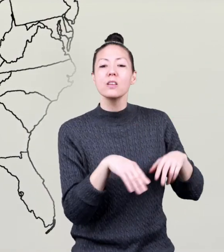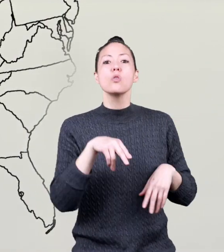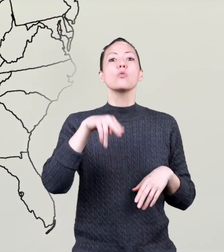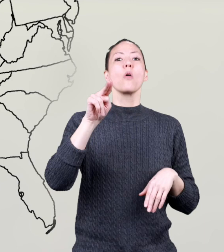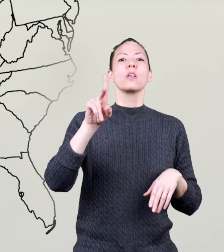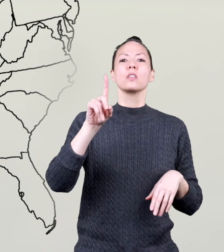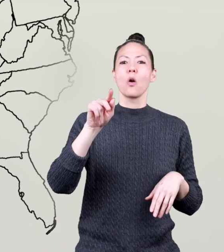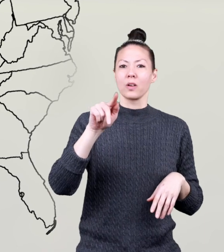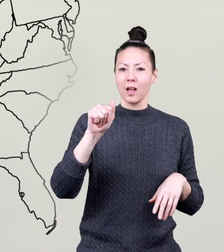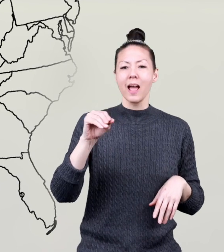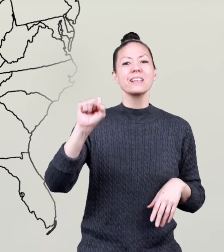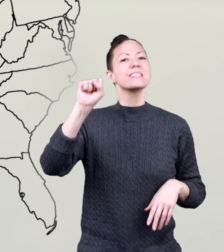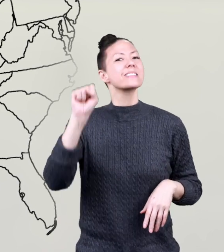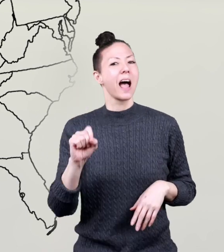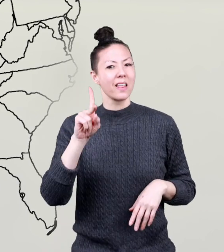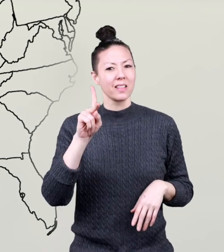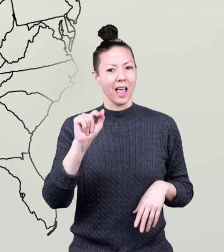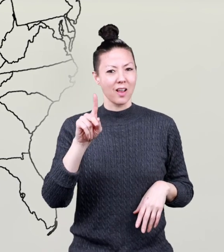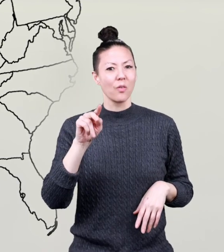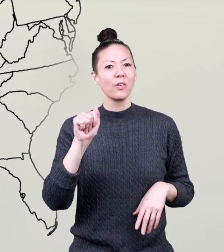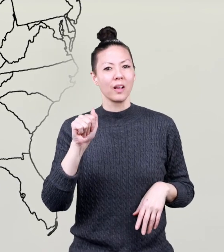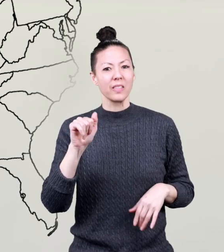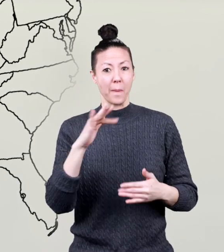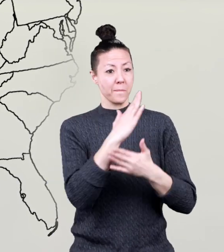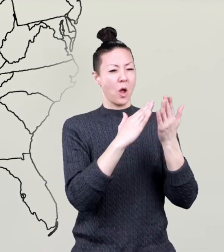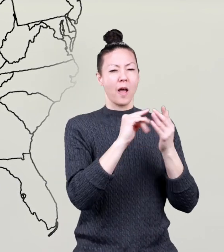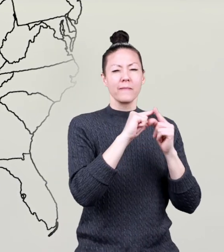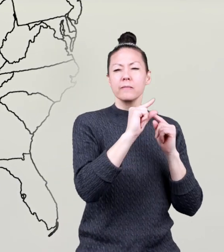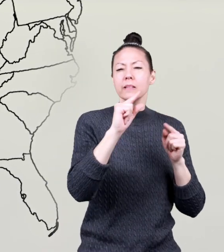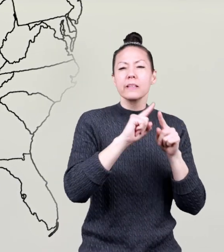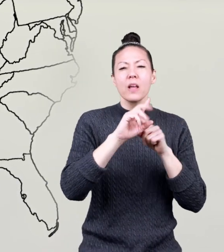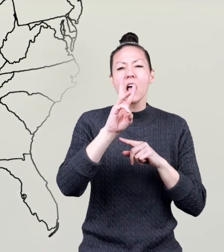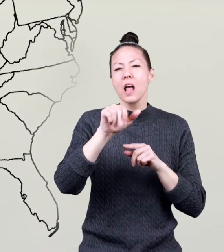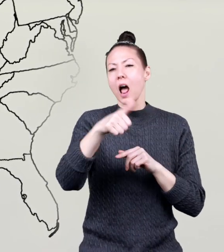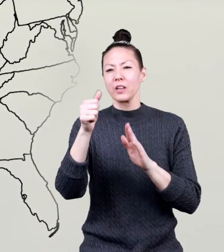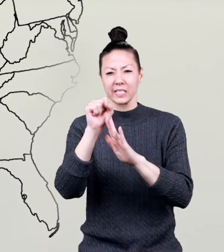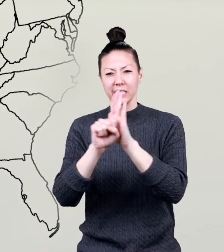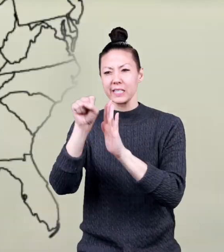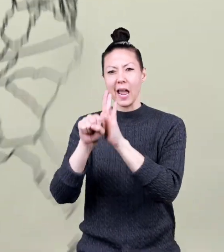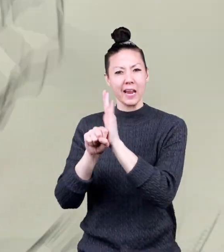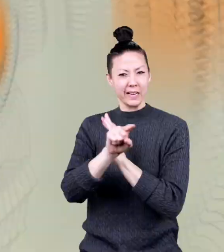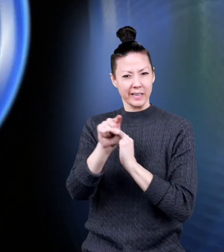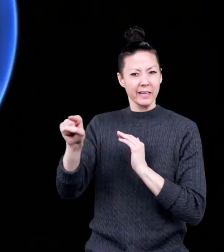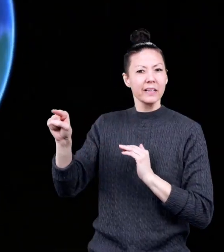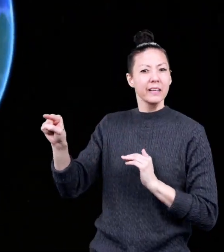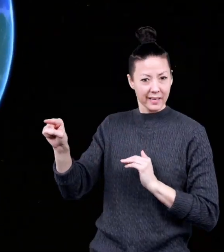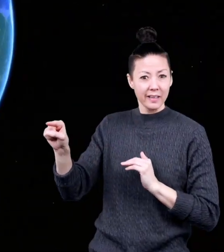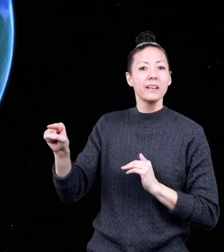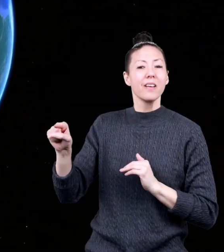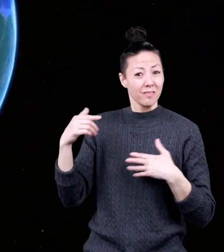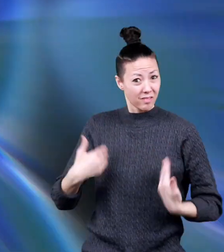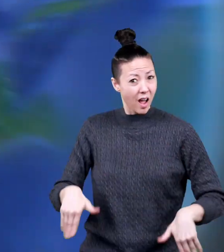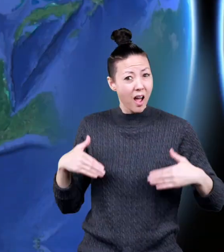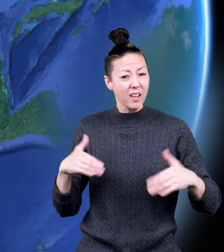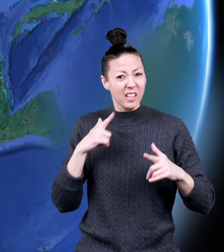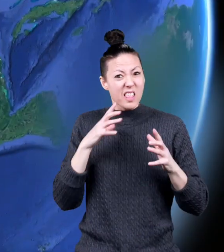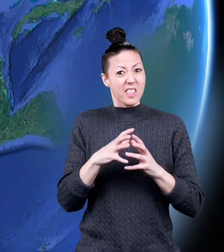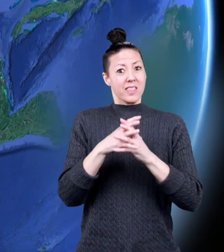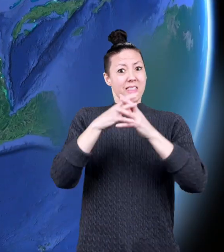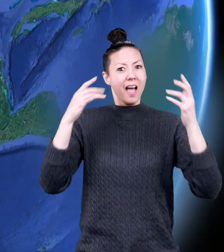North Dakota, South Dakota, and parts of six other states. Wow, that's